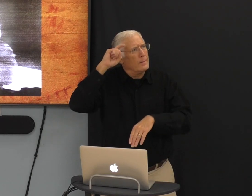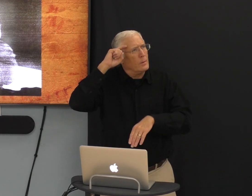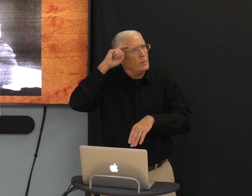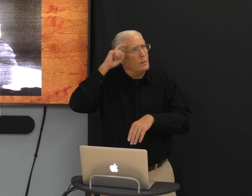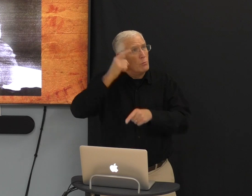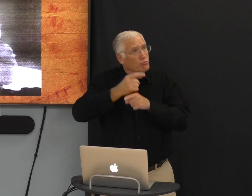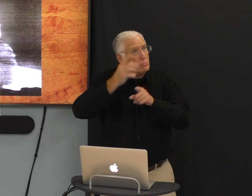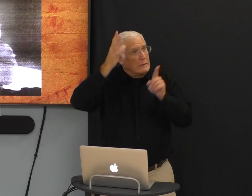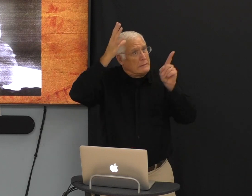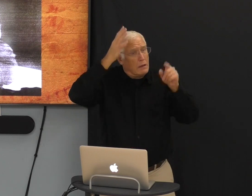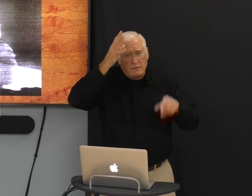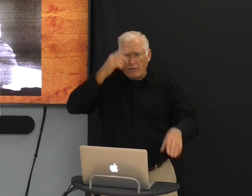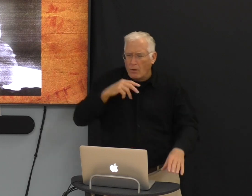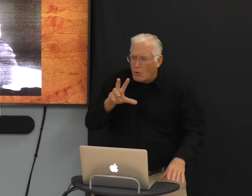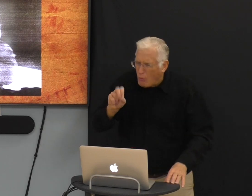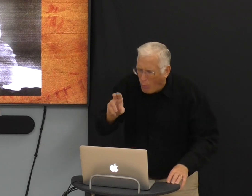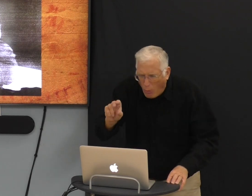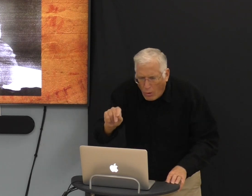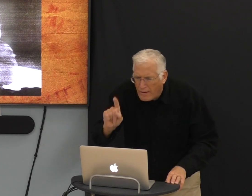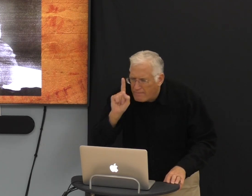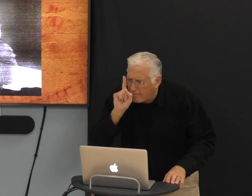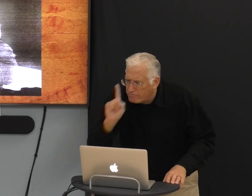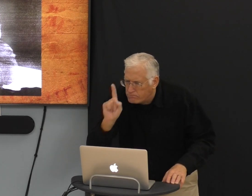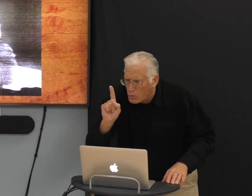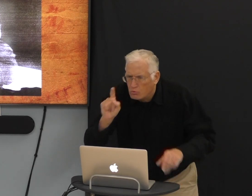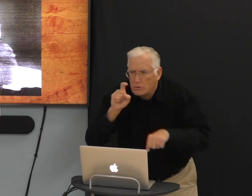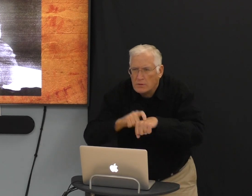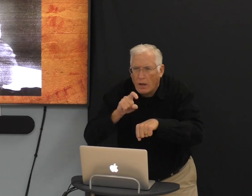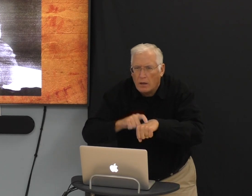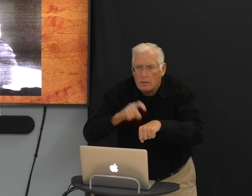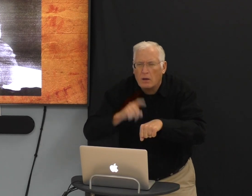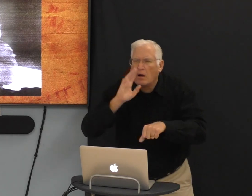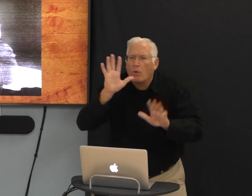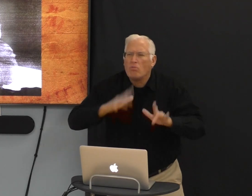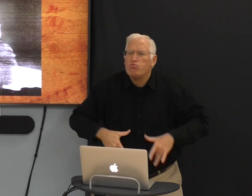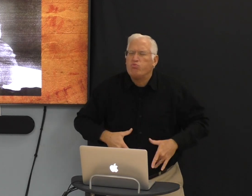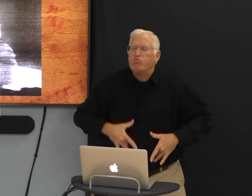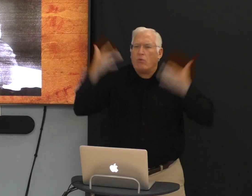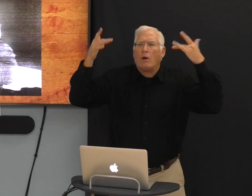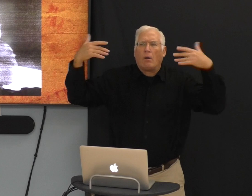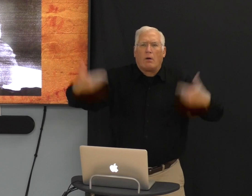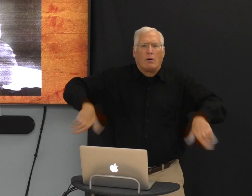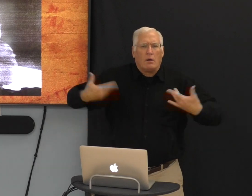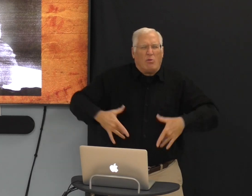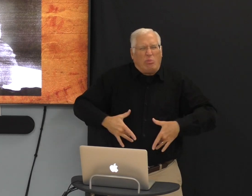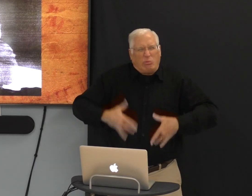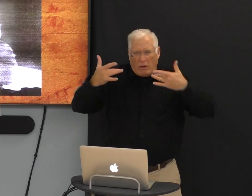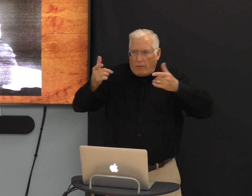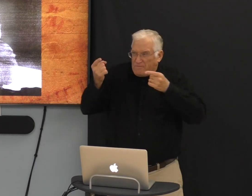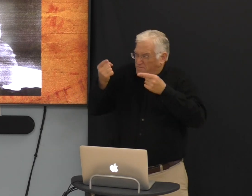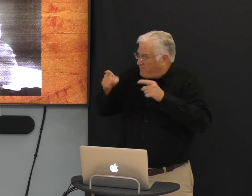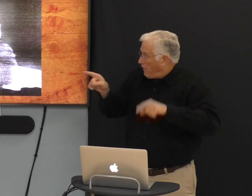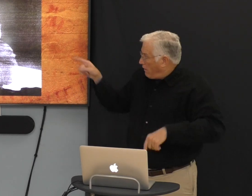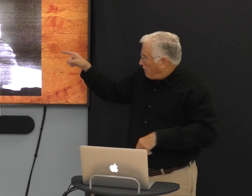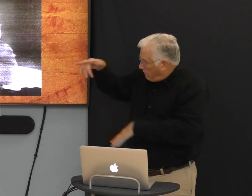I thought people had done that before. And now my dad said, no, this is a first. Everybody was thrilled.